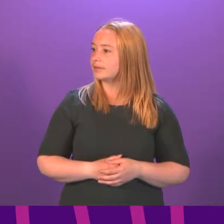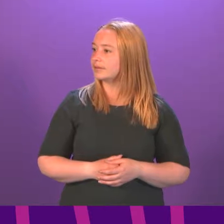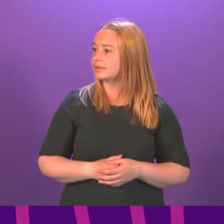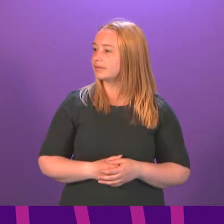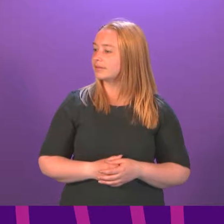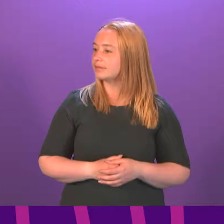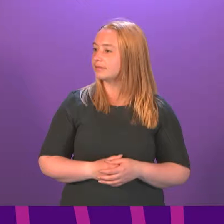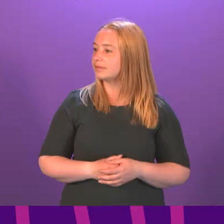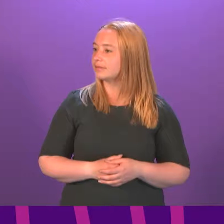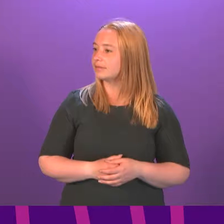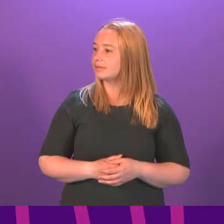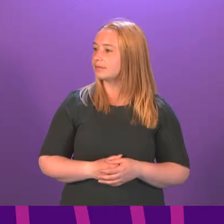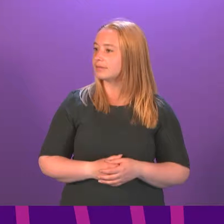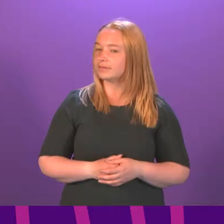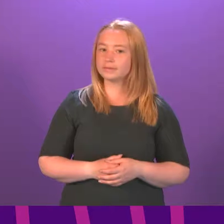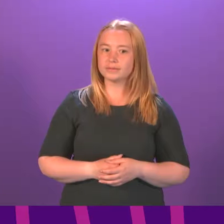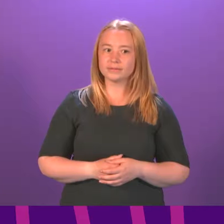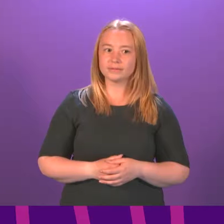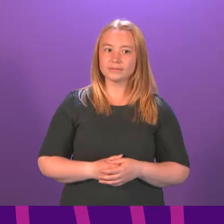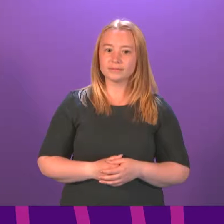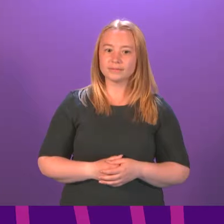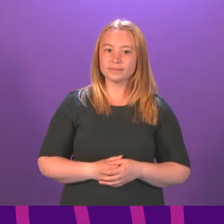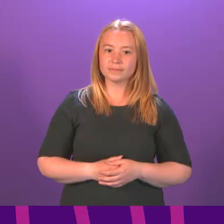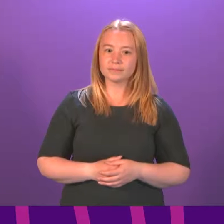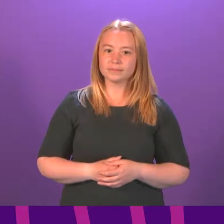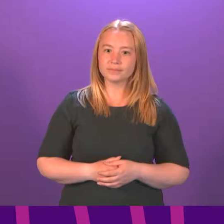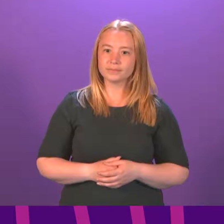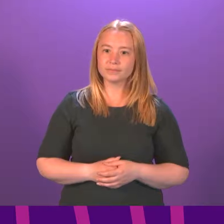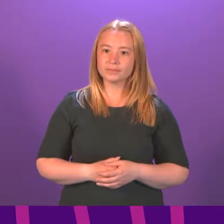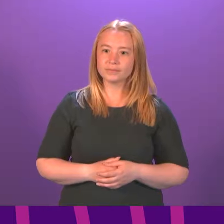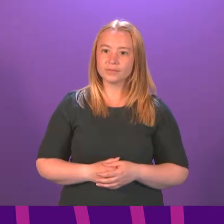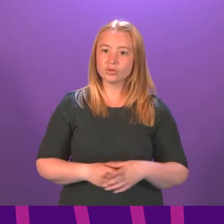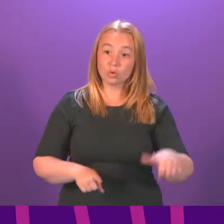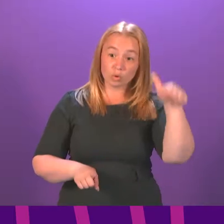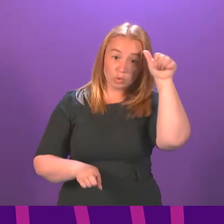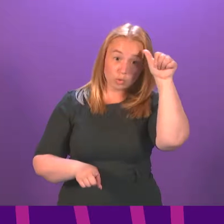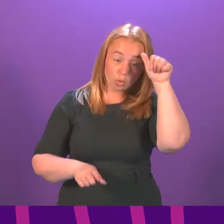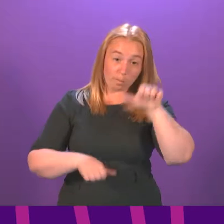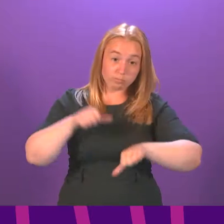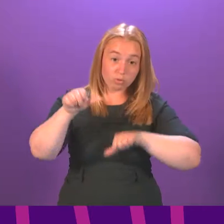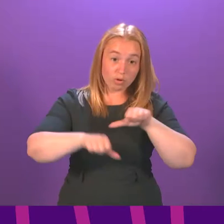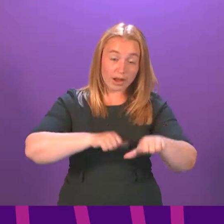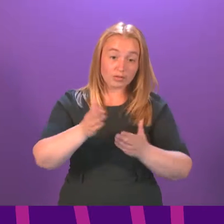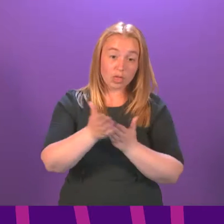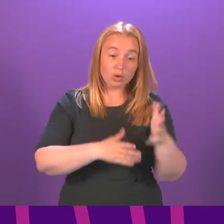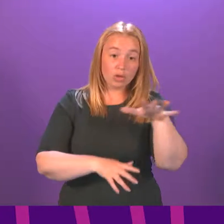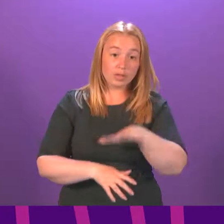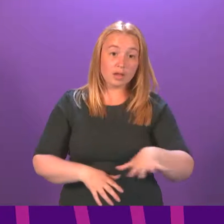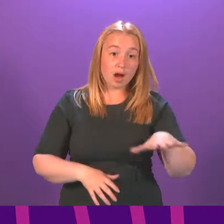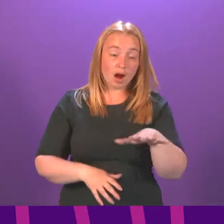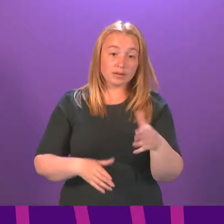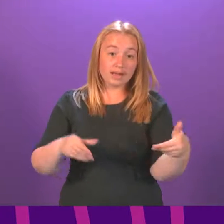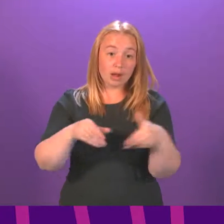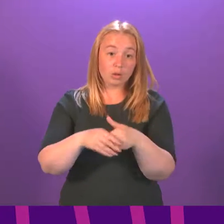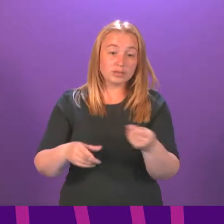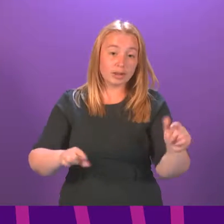Thank you very much, Planning Officer. Planning Officer, the Cabinet Secretary will be very much aware of the progress that has been made in the yard, in addition to some of the